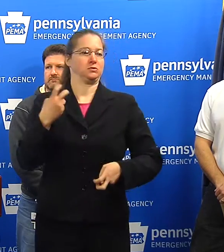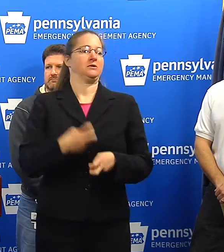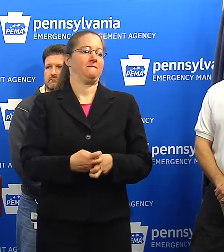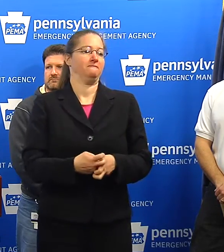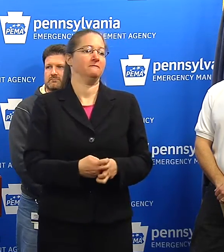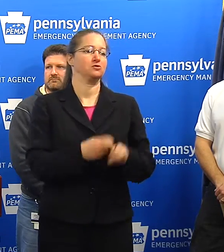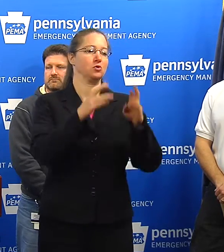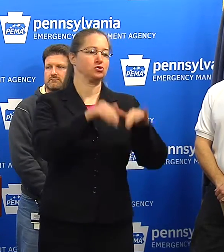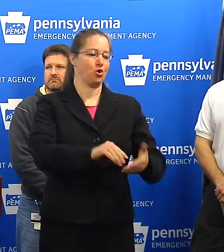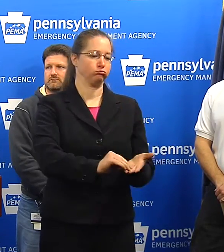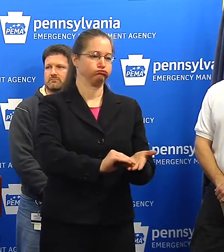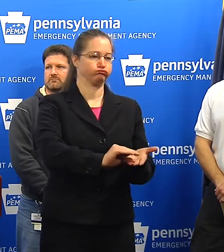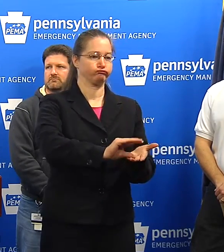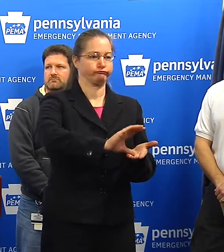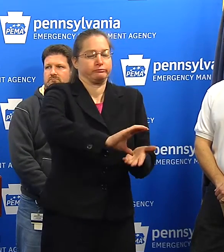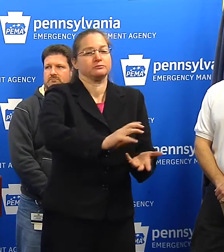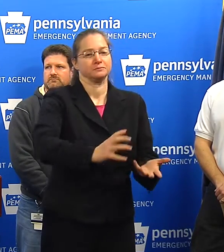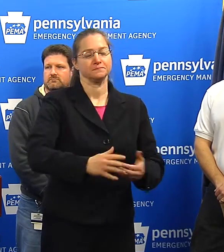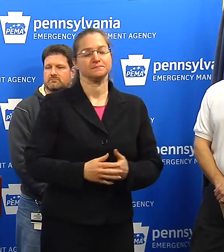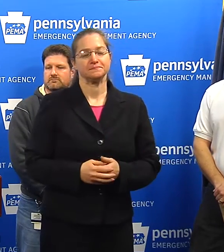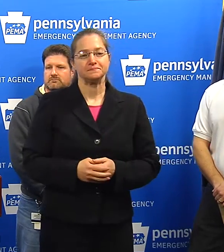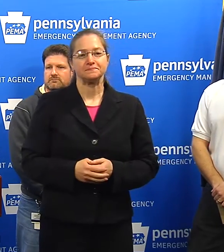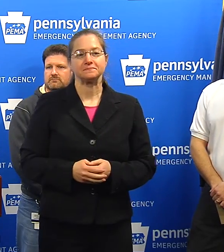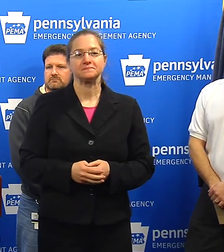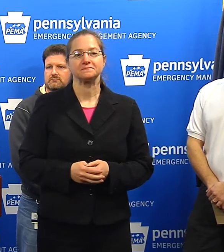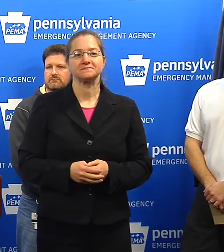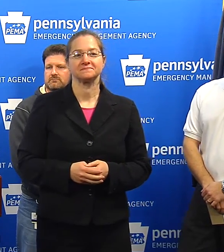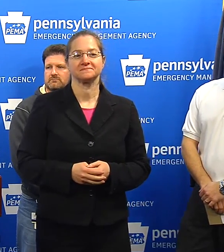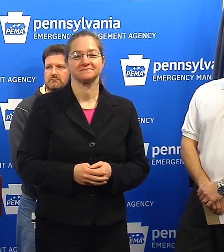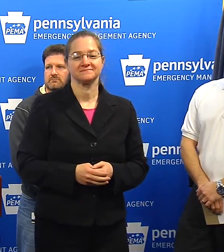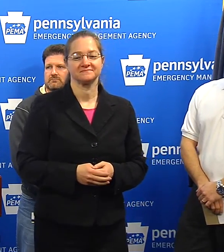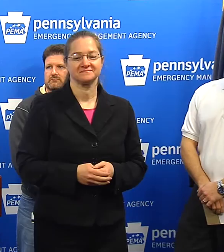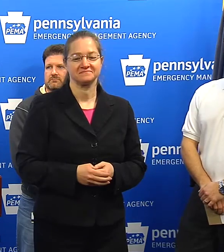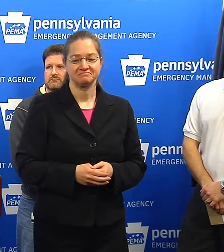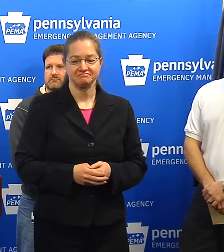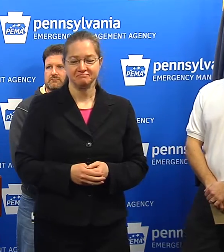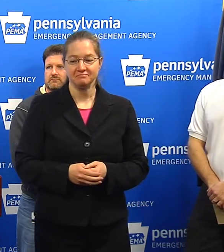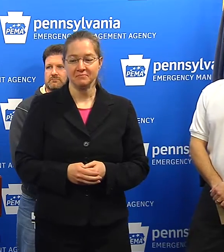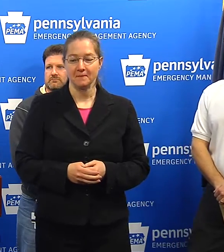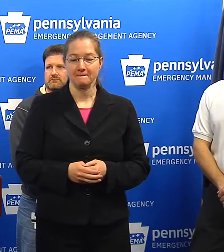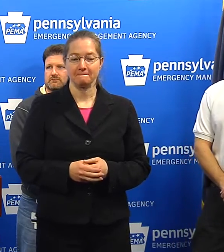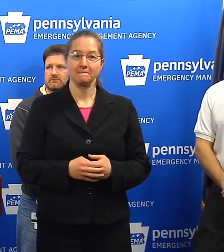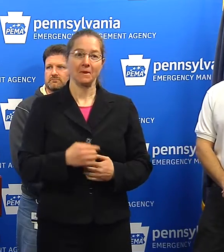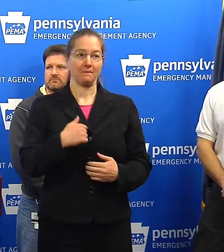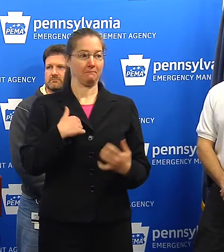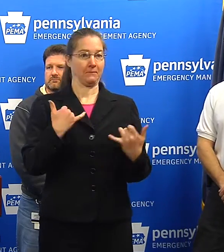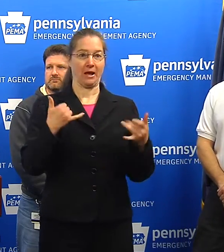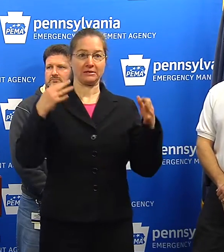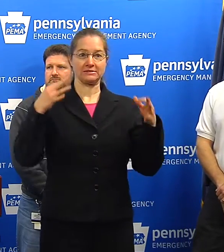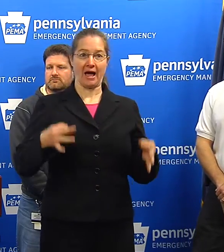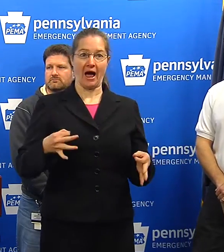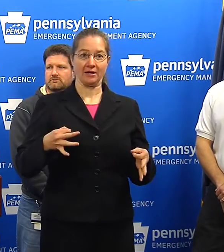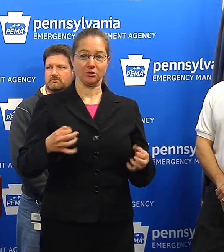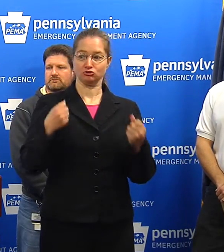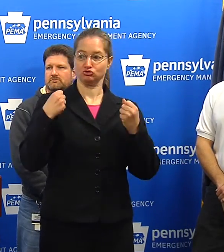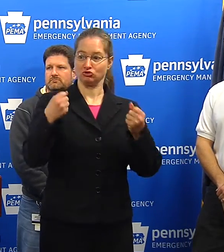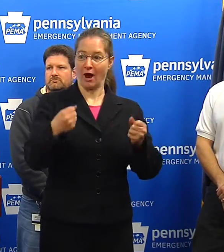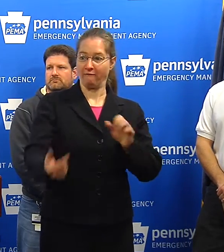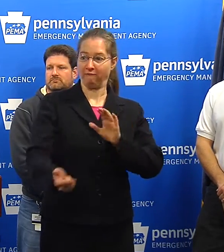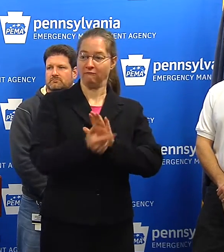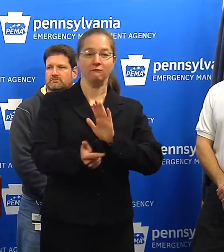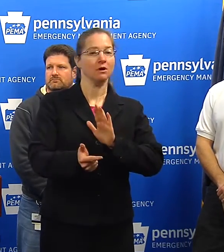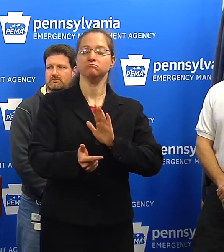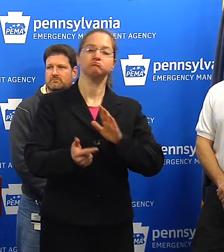open. I am not at the point where I am going to have a travel ban in Pennsylvania, but I am urging